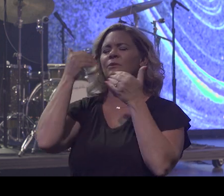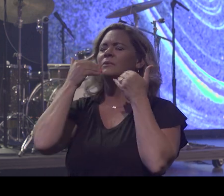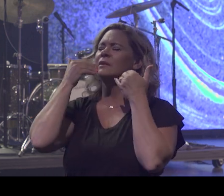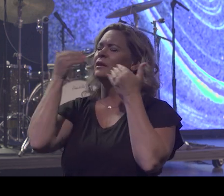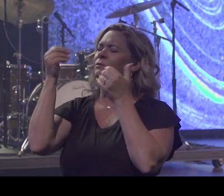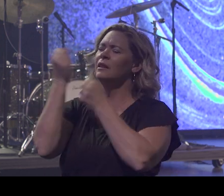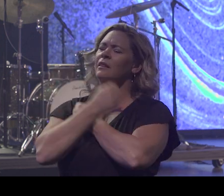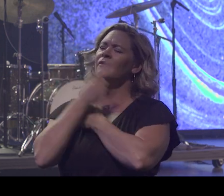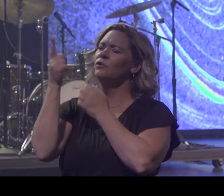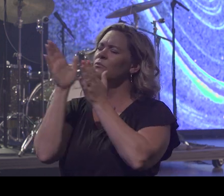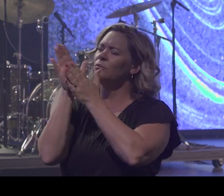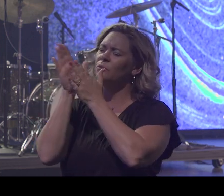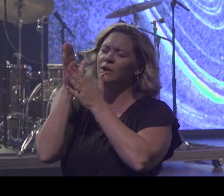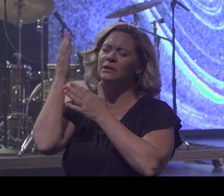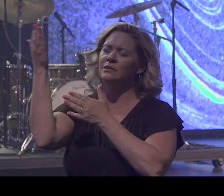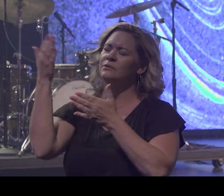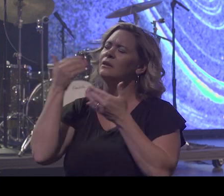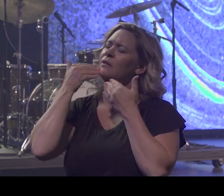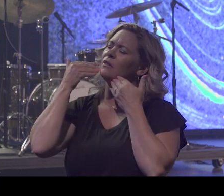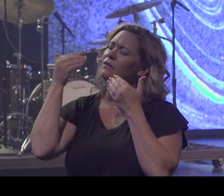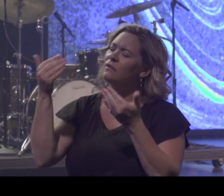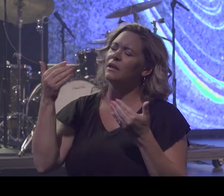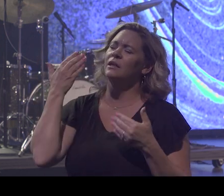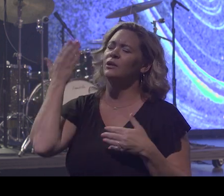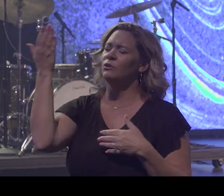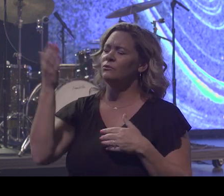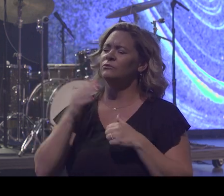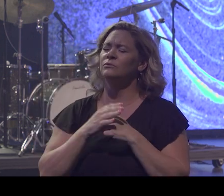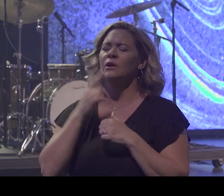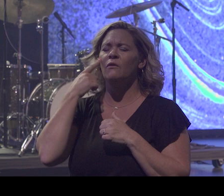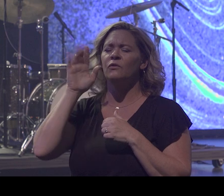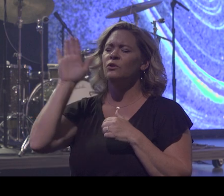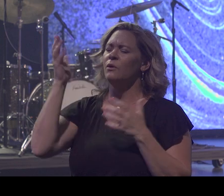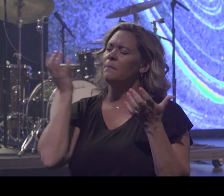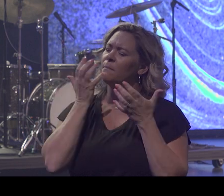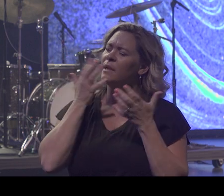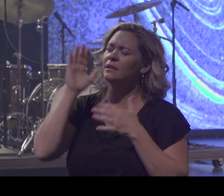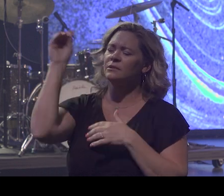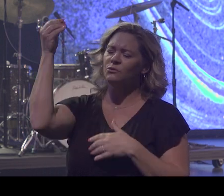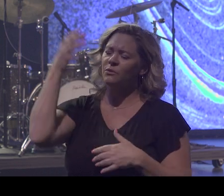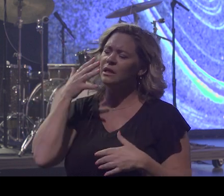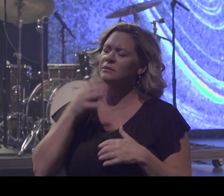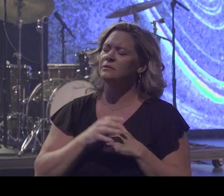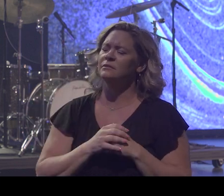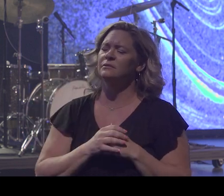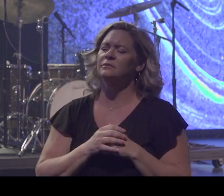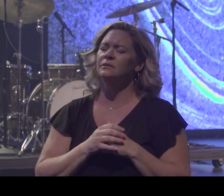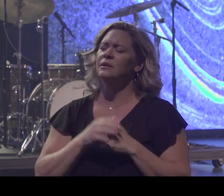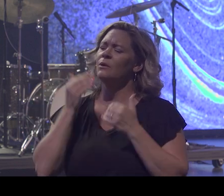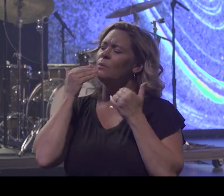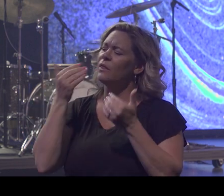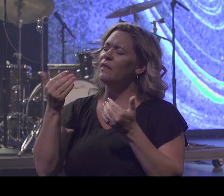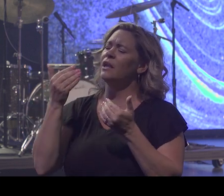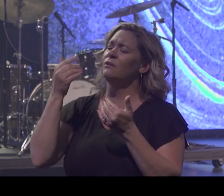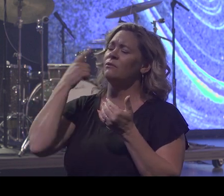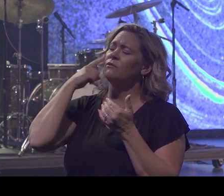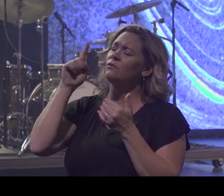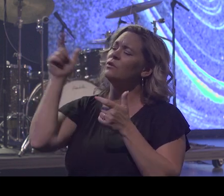Father, we thank you for your amazing grace. We thank you that you give us strength when